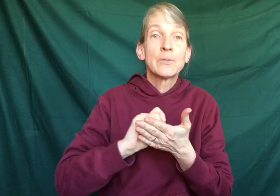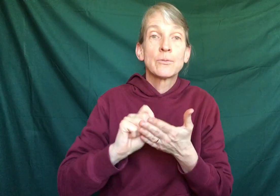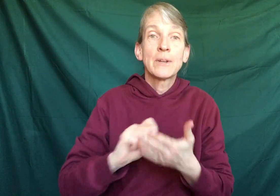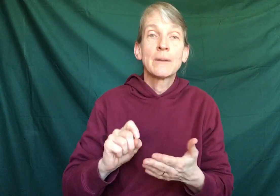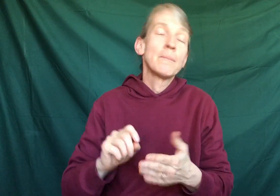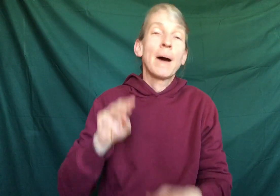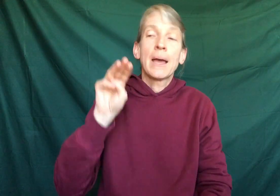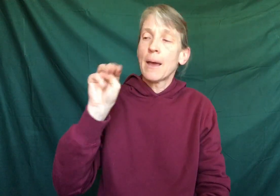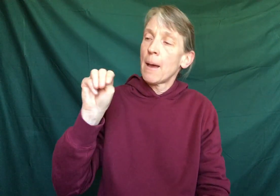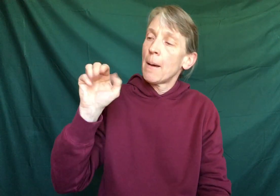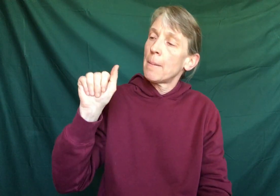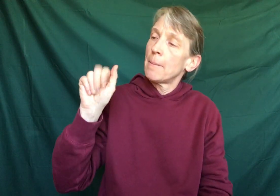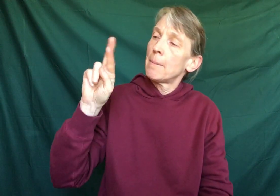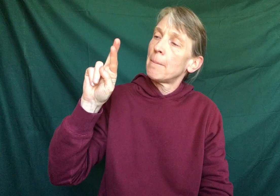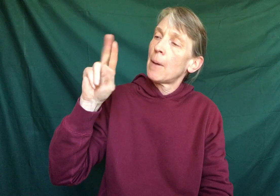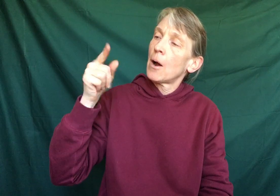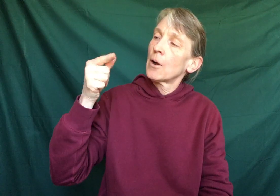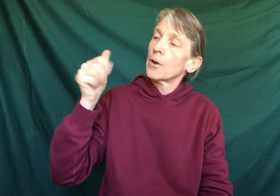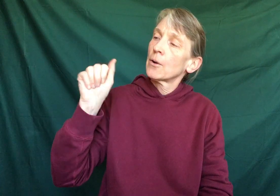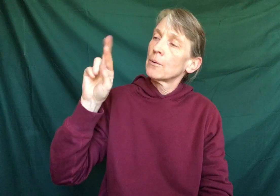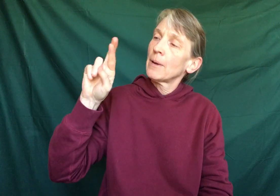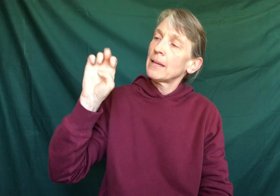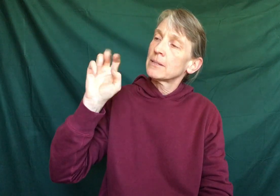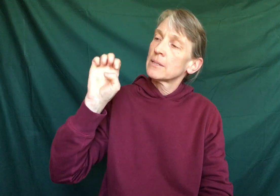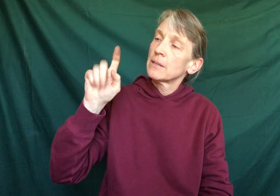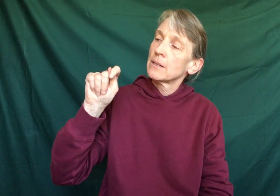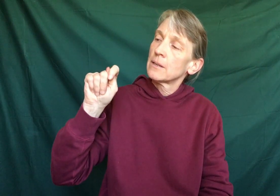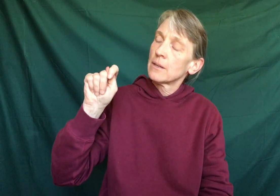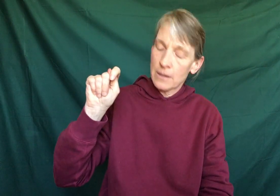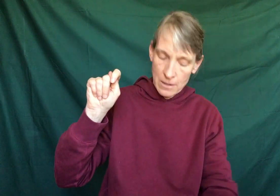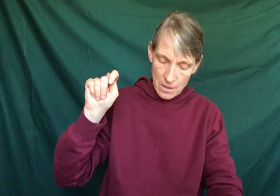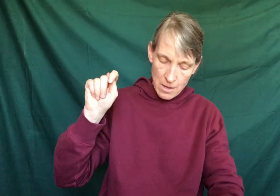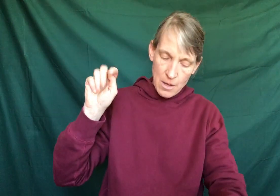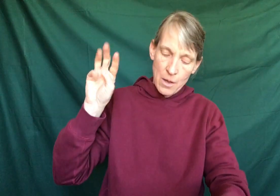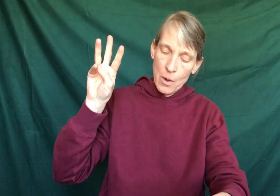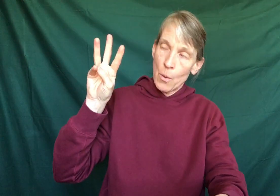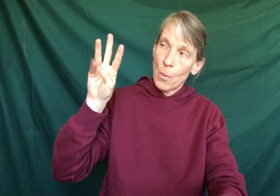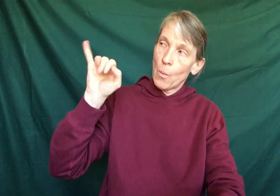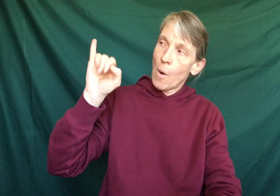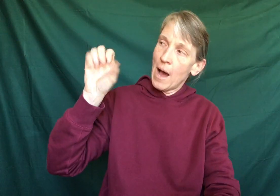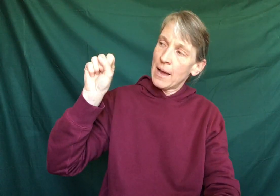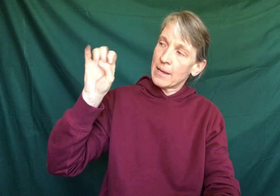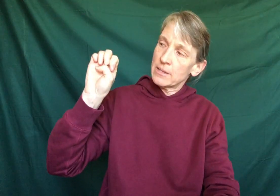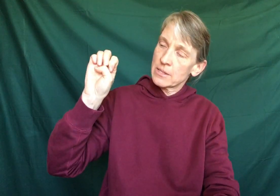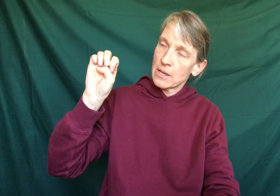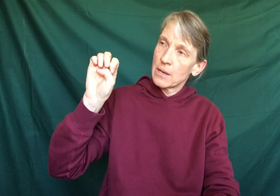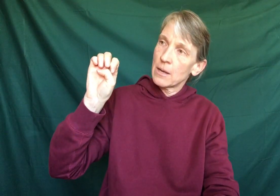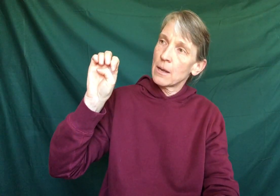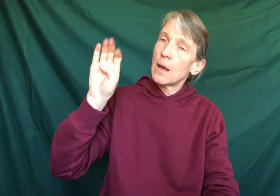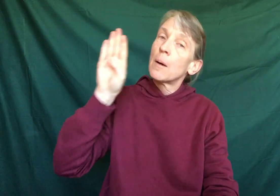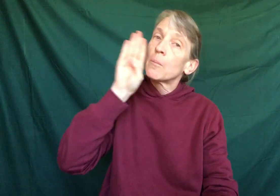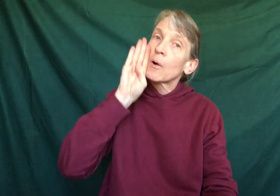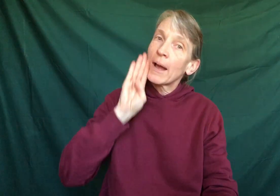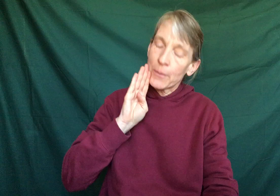was written by Margaret Wise Brown